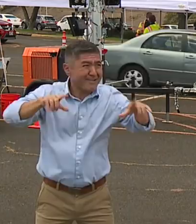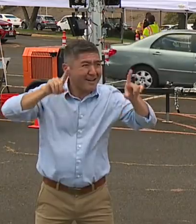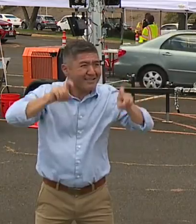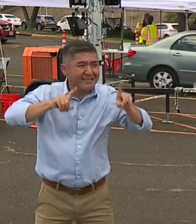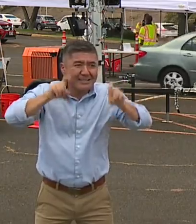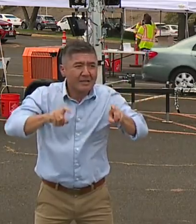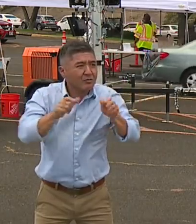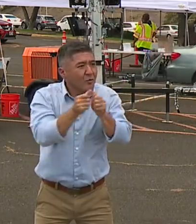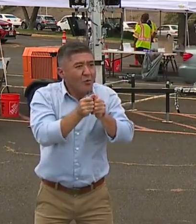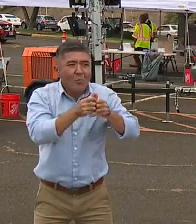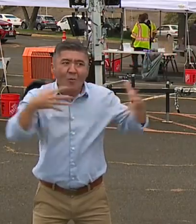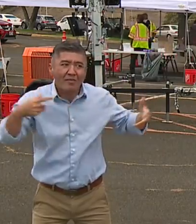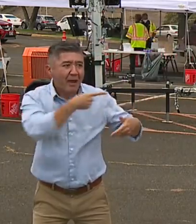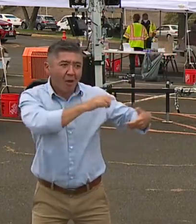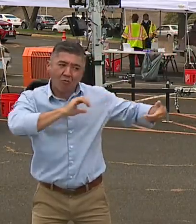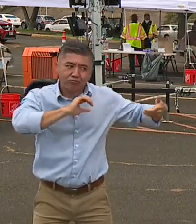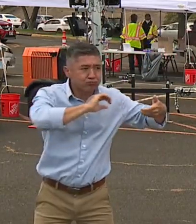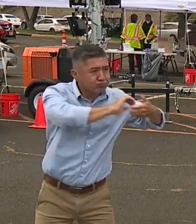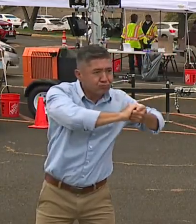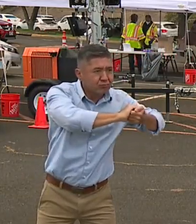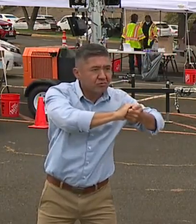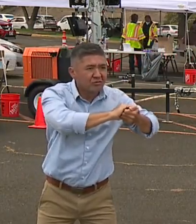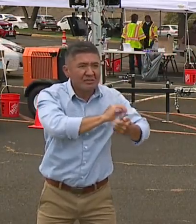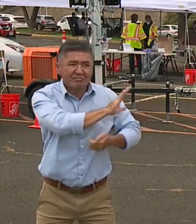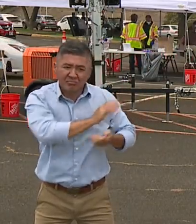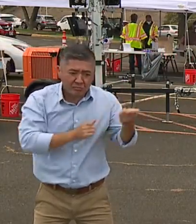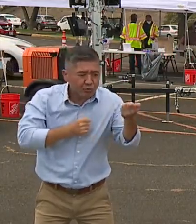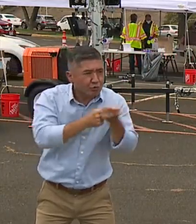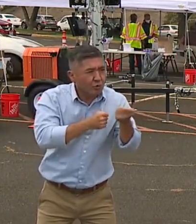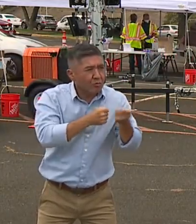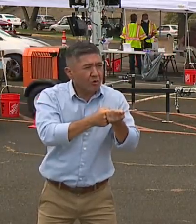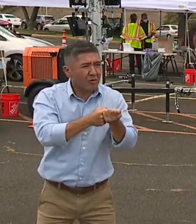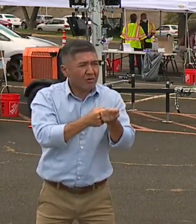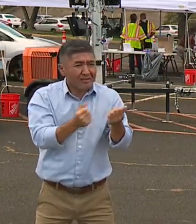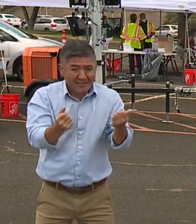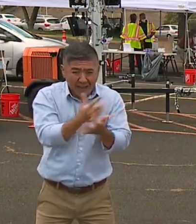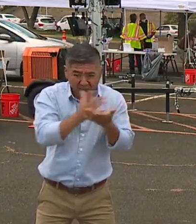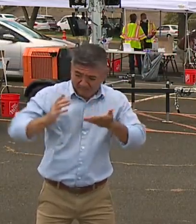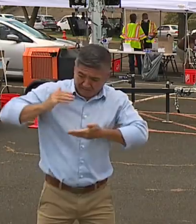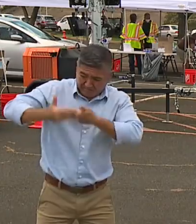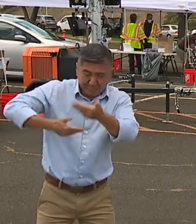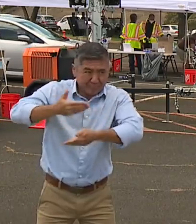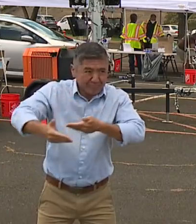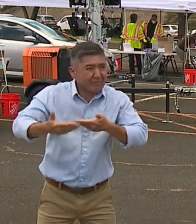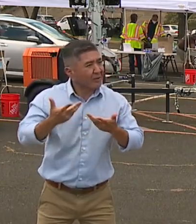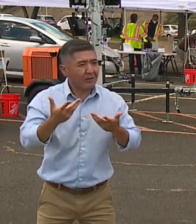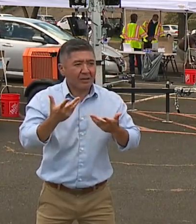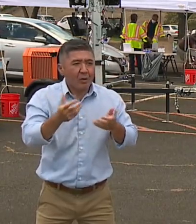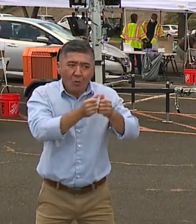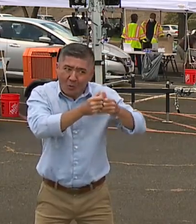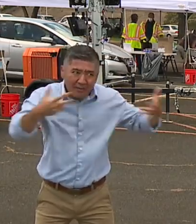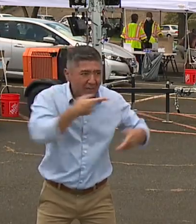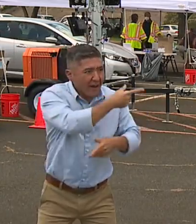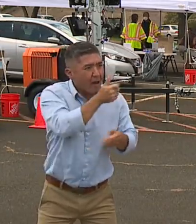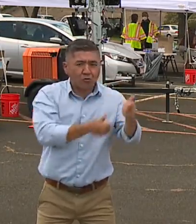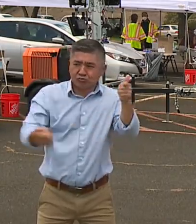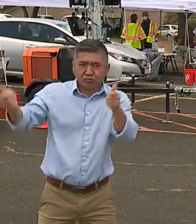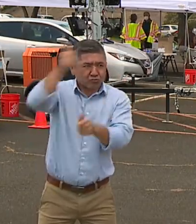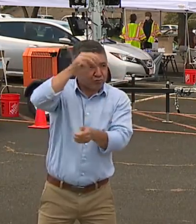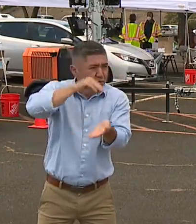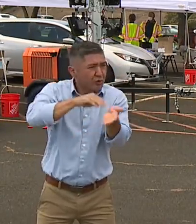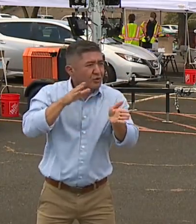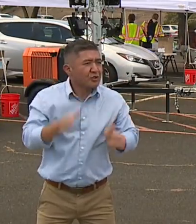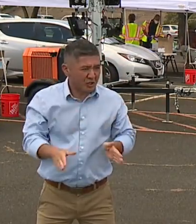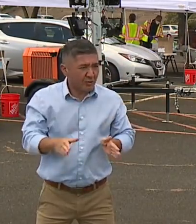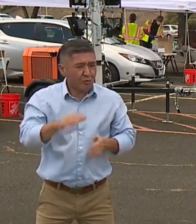without the cooperation, the support, and everything else from the Surgeon General of the United States, Surgeon General Adams, so we'd like